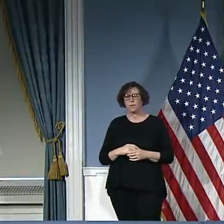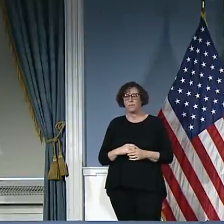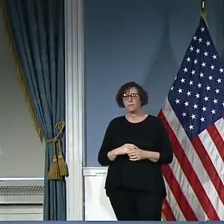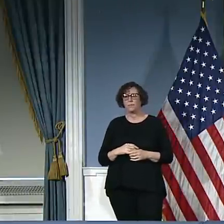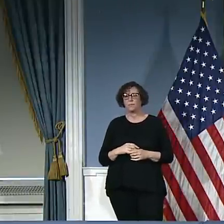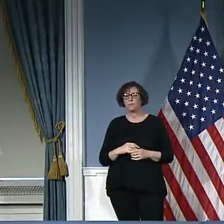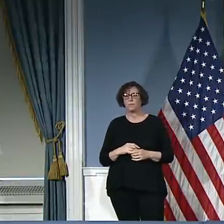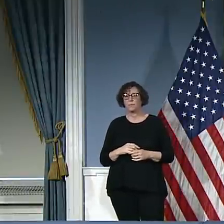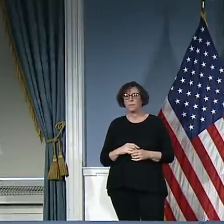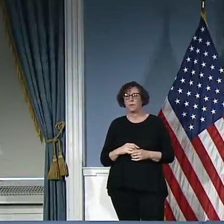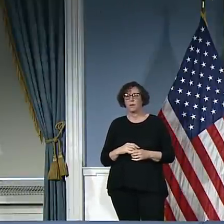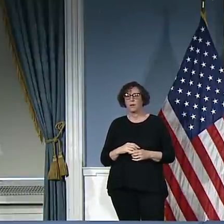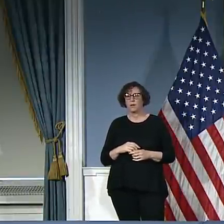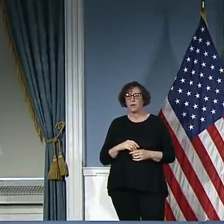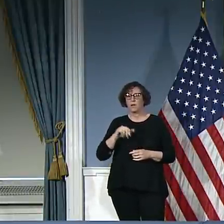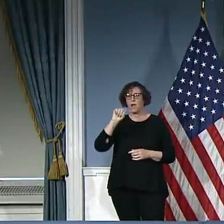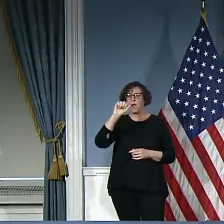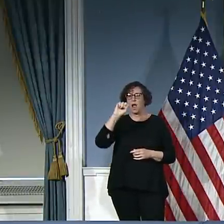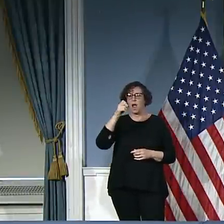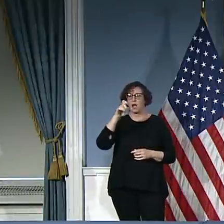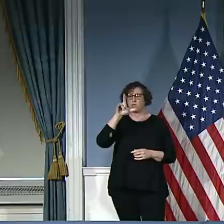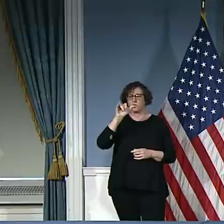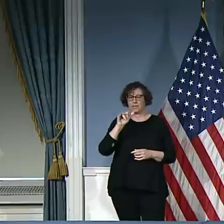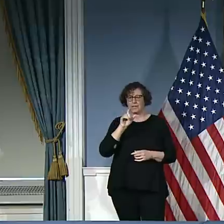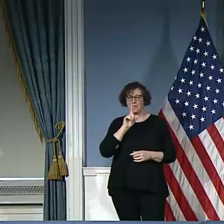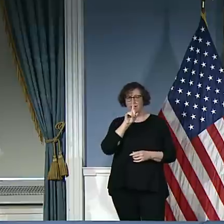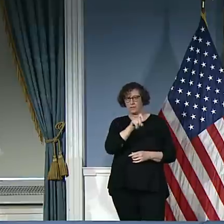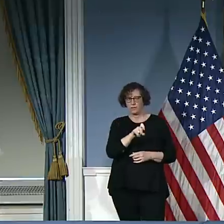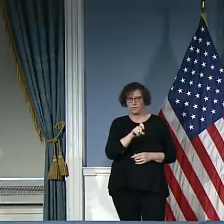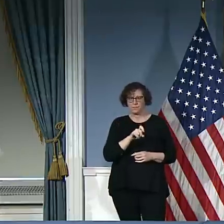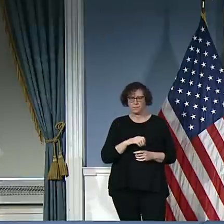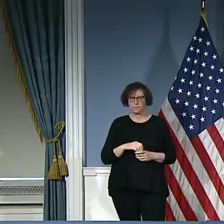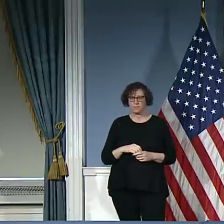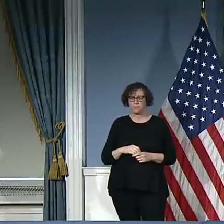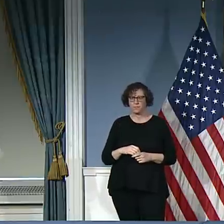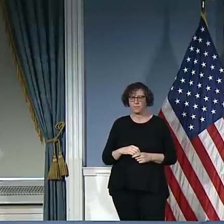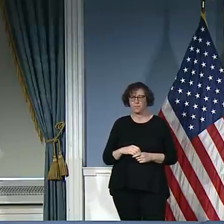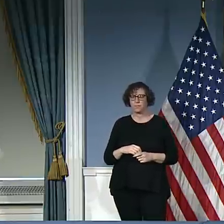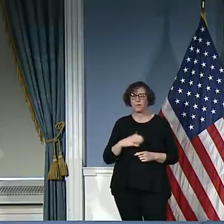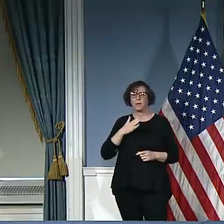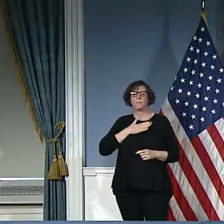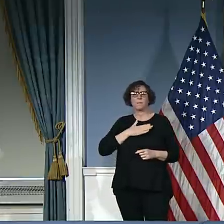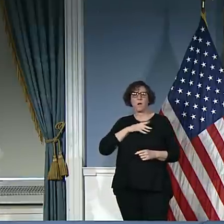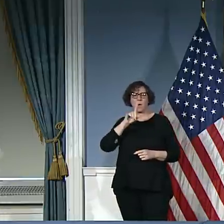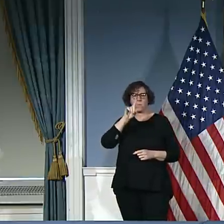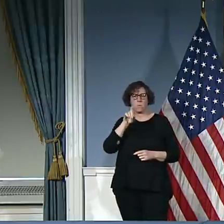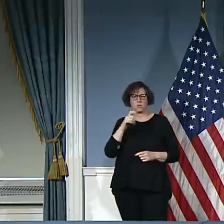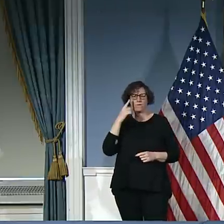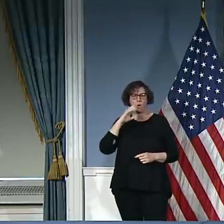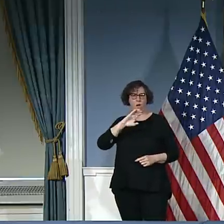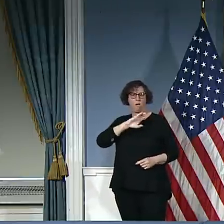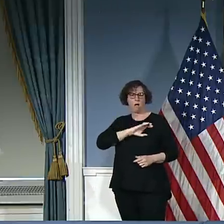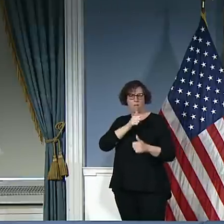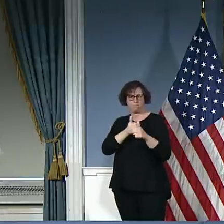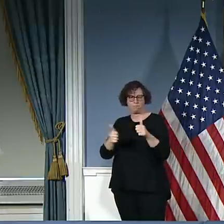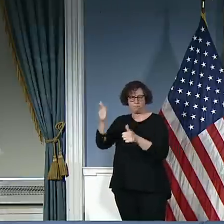Ashley? Good afternoon. Hey. Good afternoon. My question is for the police commissioner as always.